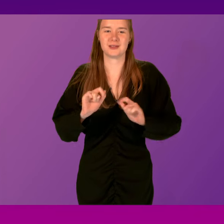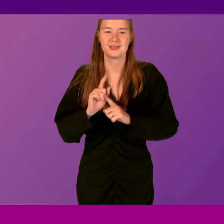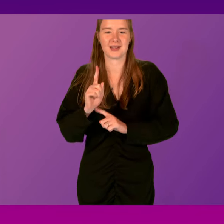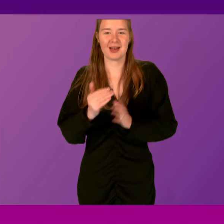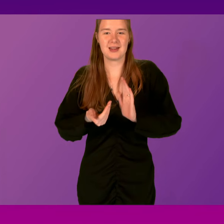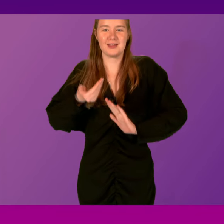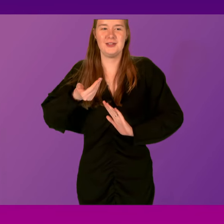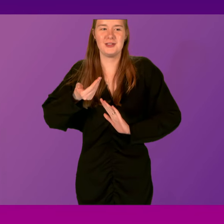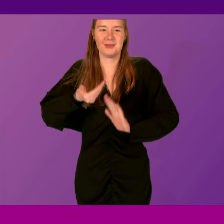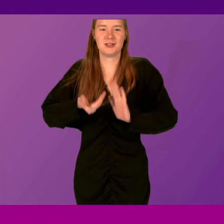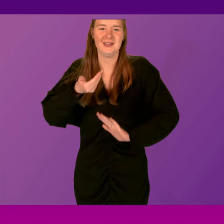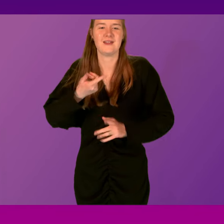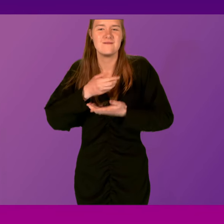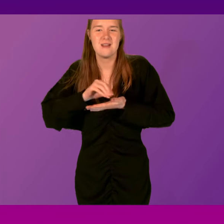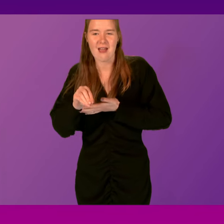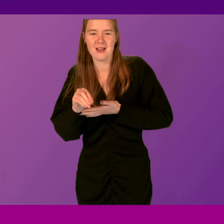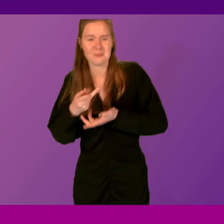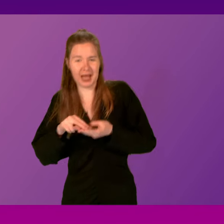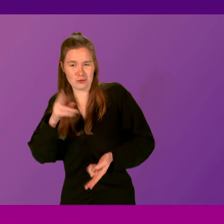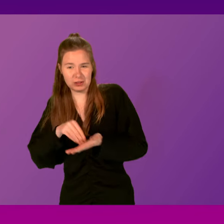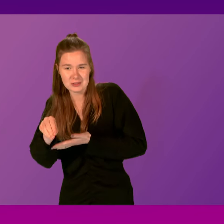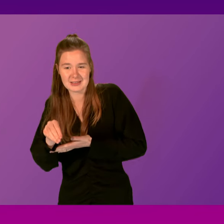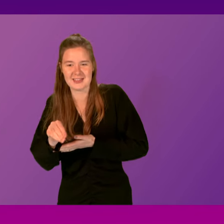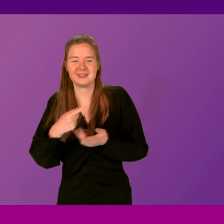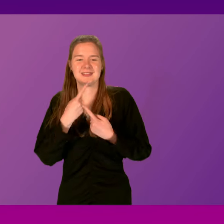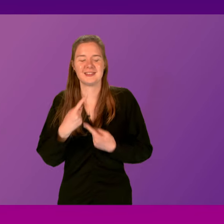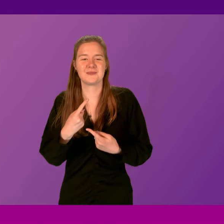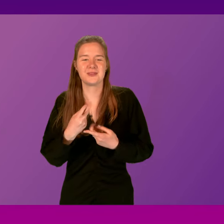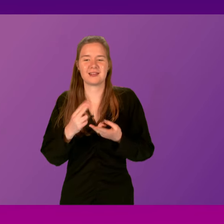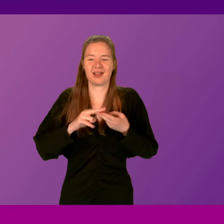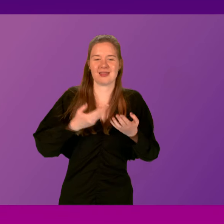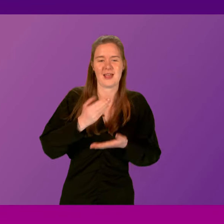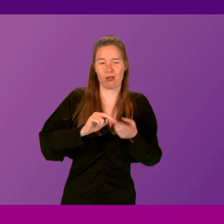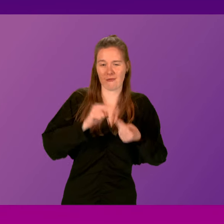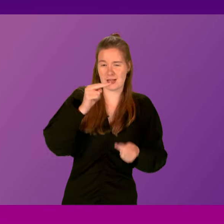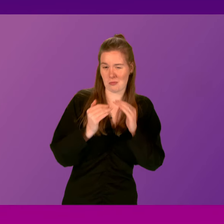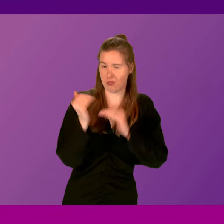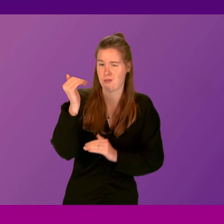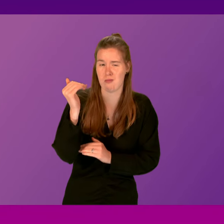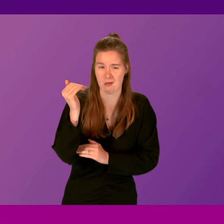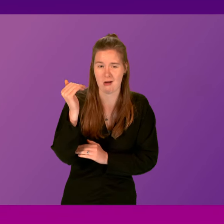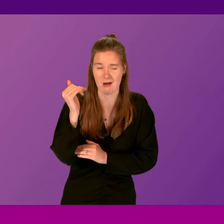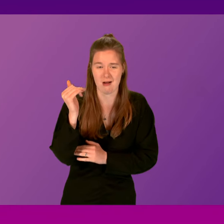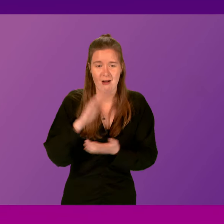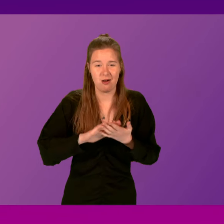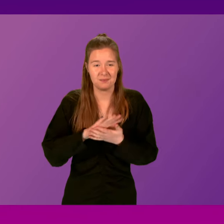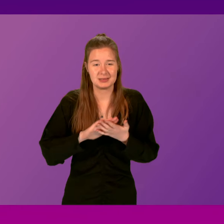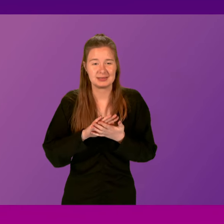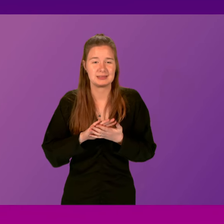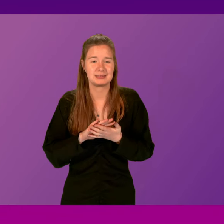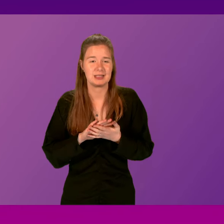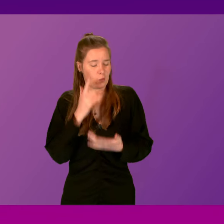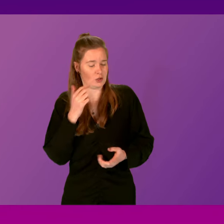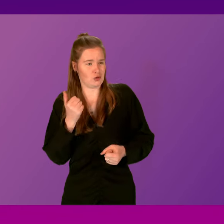in fares. And that's way above the current level of inflation. Now, at a time when we should we should be doing